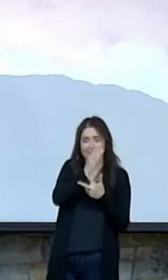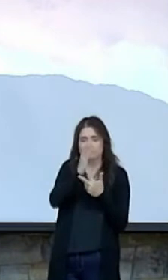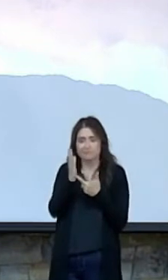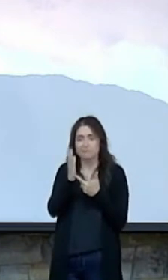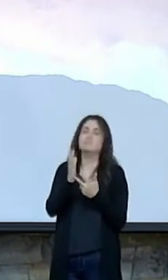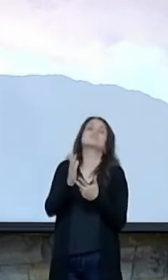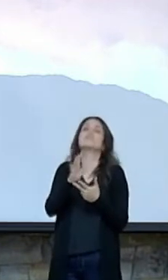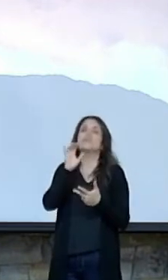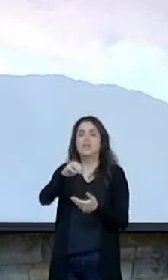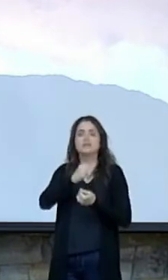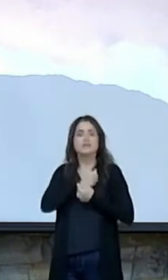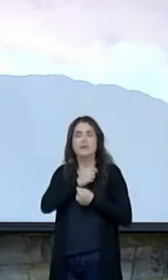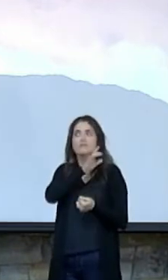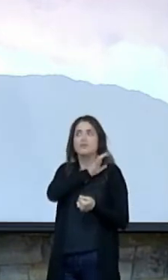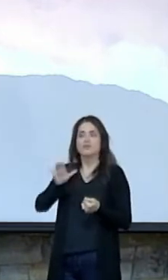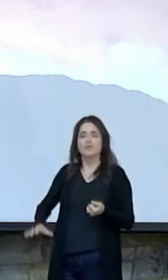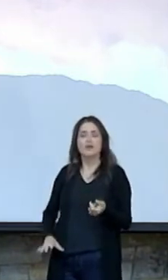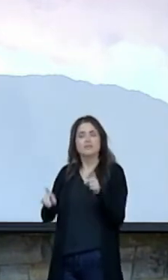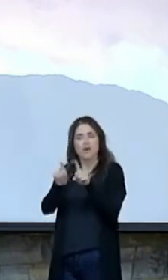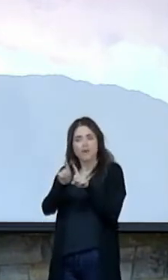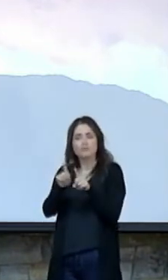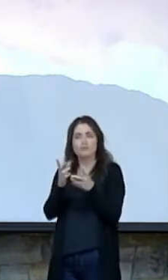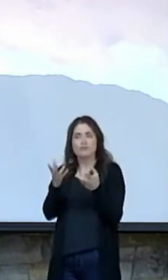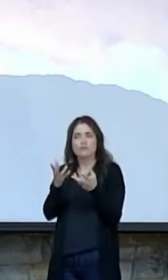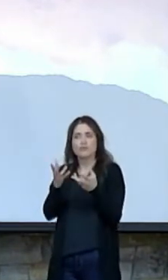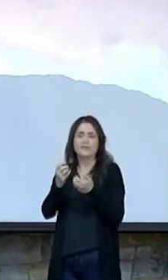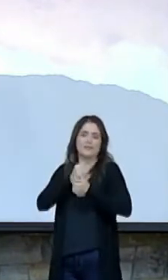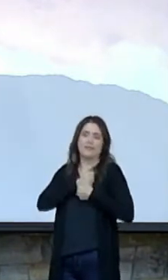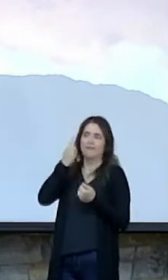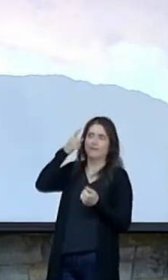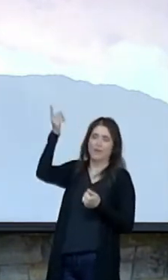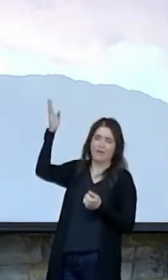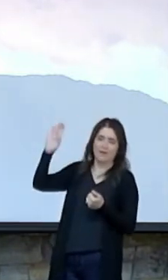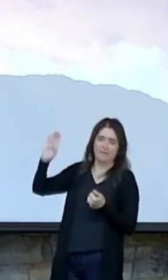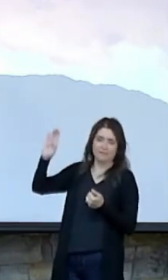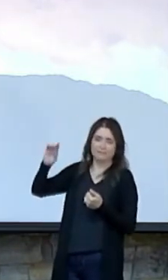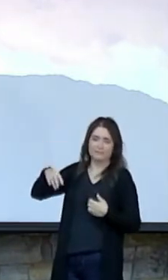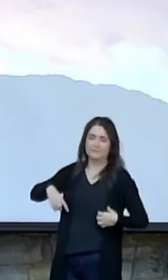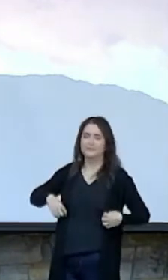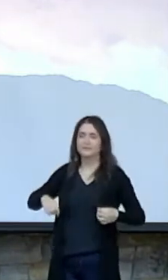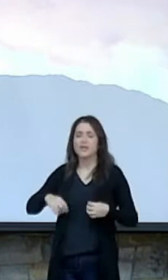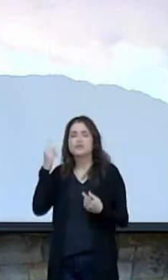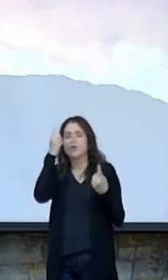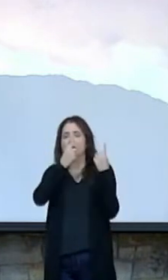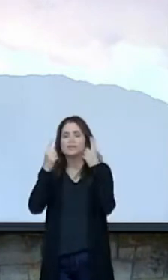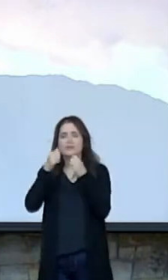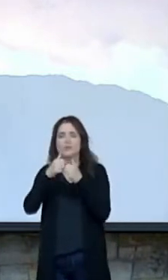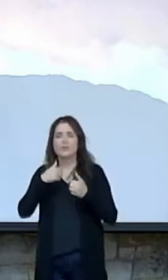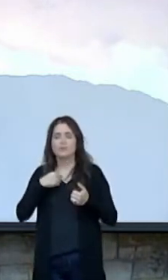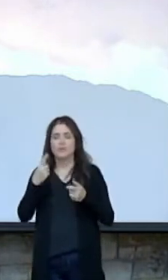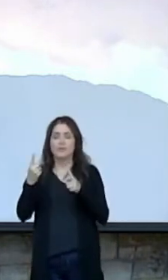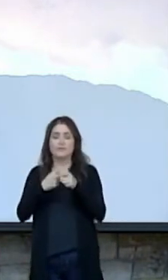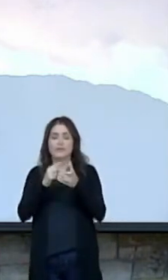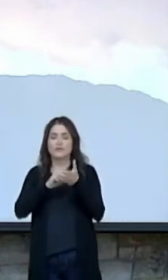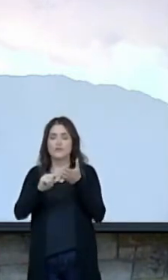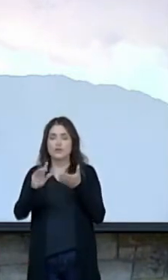is the love for God. Consider with me the first verse of the song.